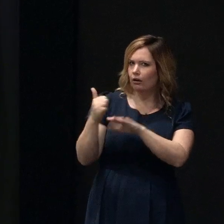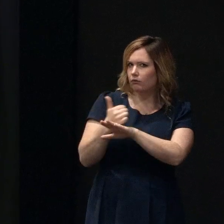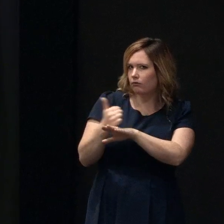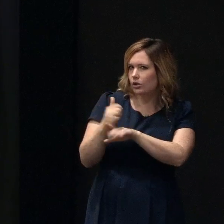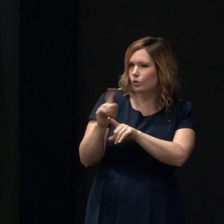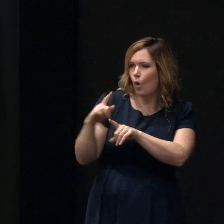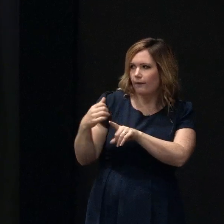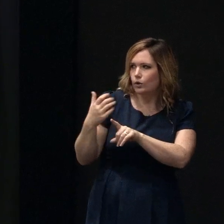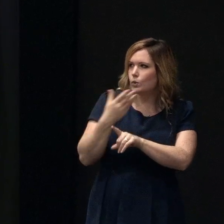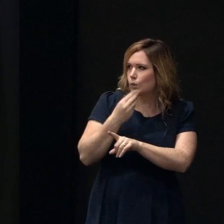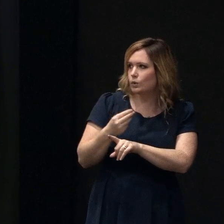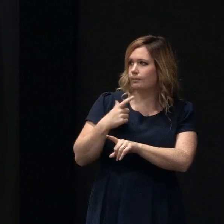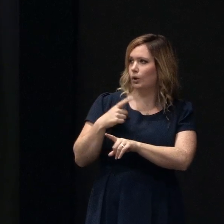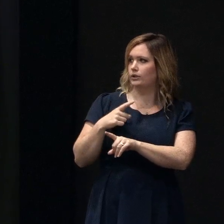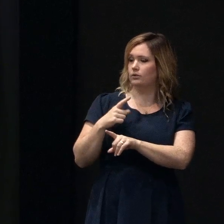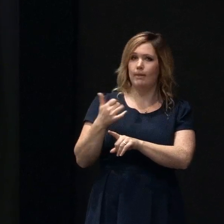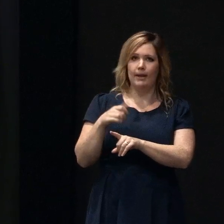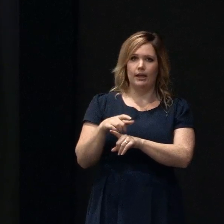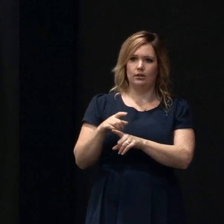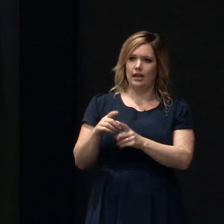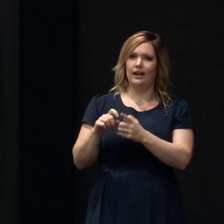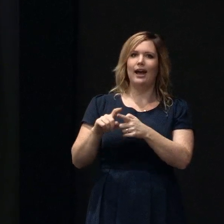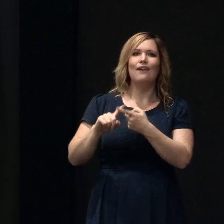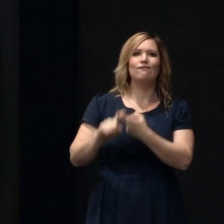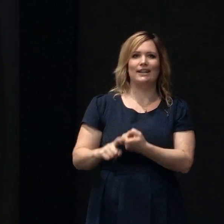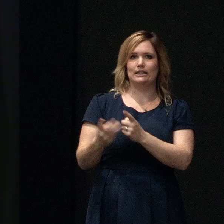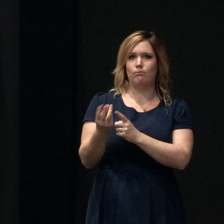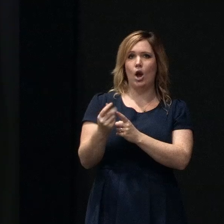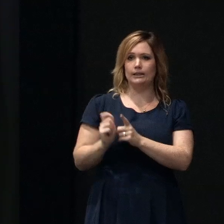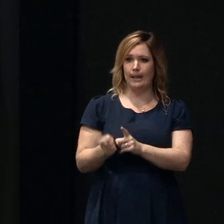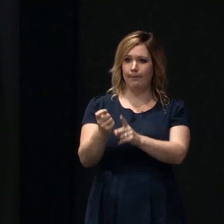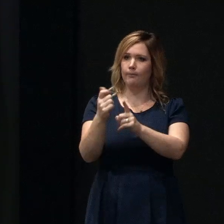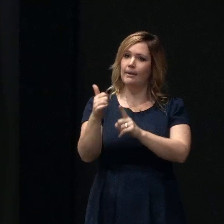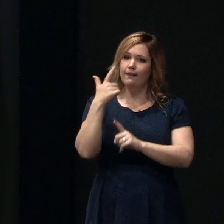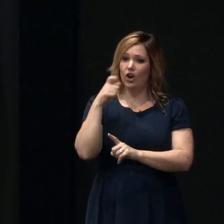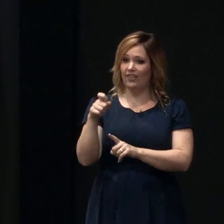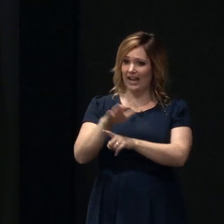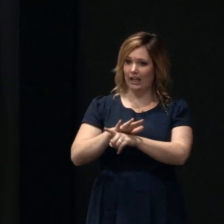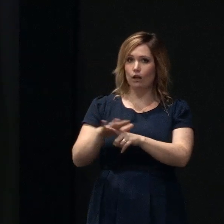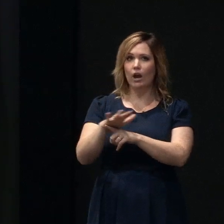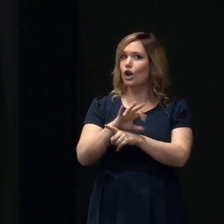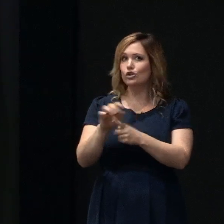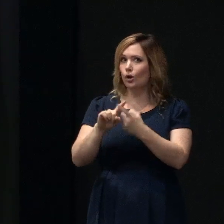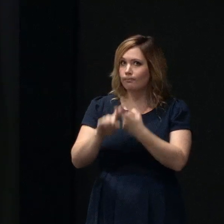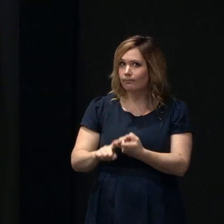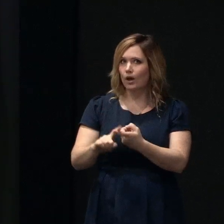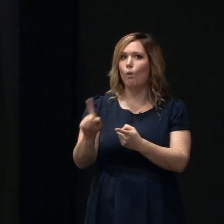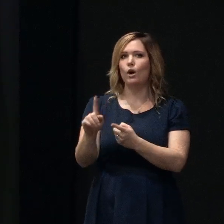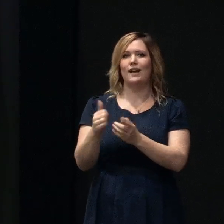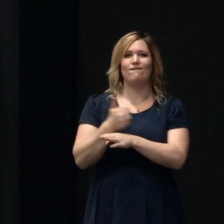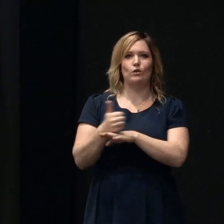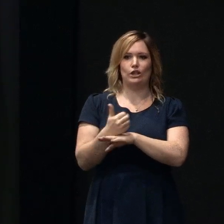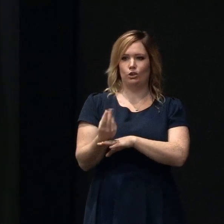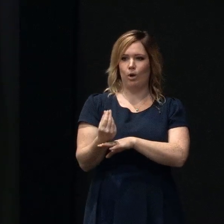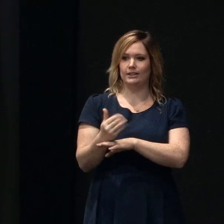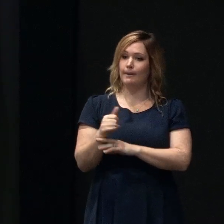build contract even for a relatively fixed price build contract is that the one area that's not fixed price relates to the foundations and that